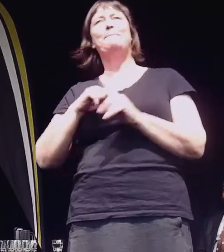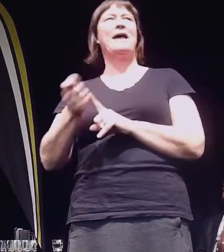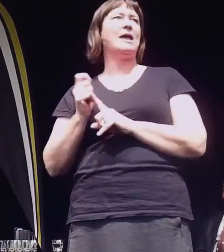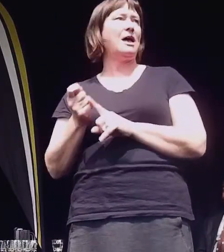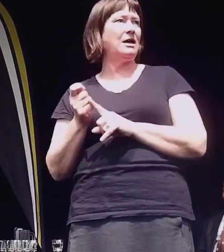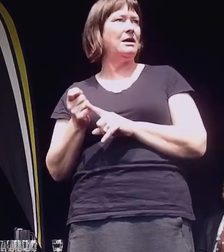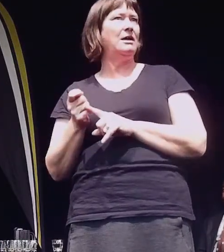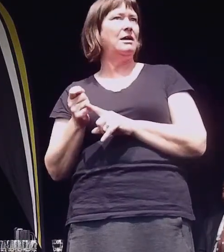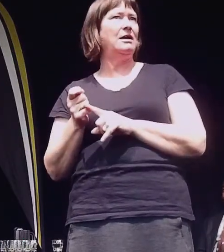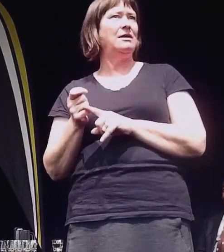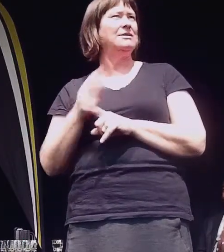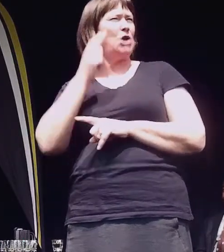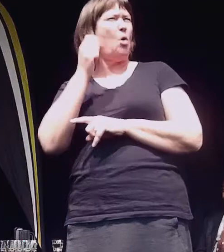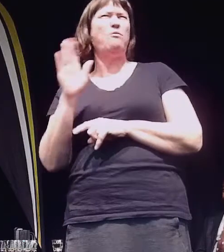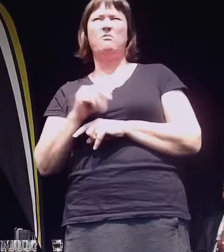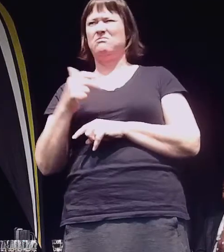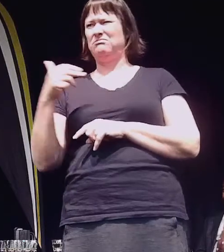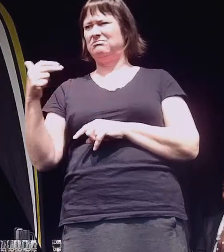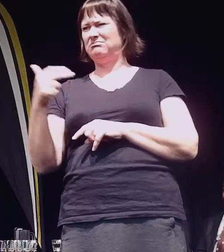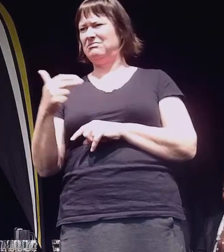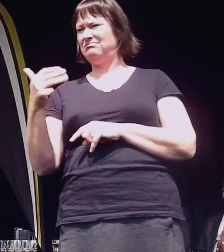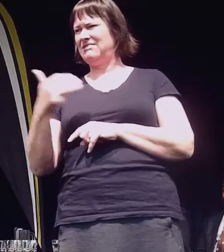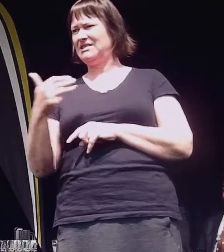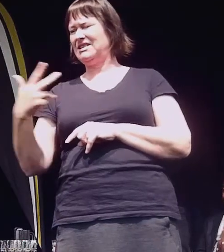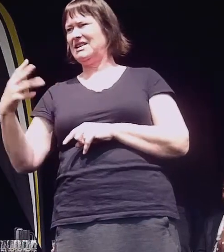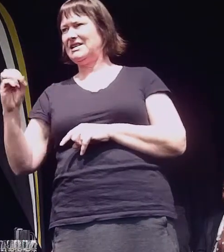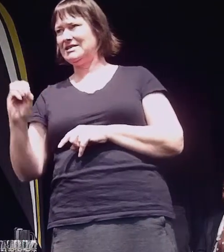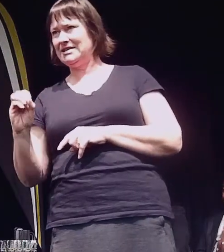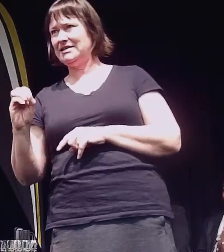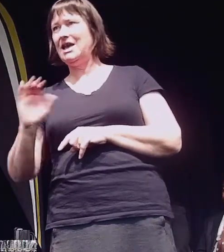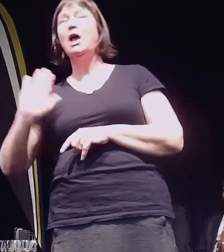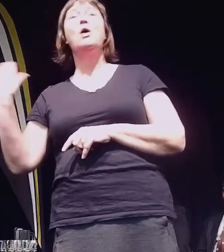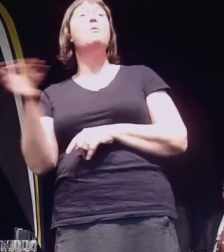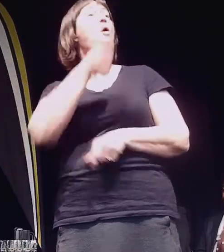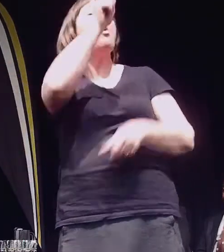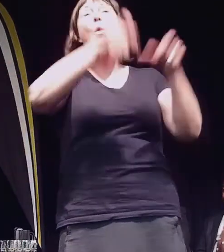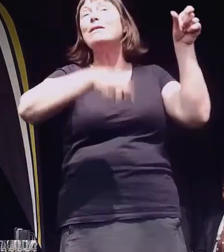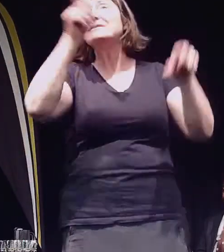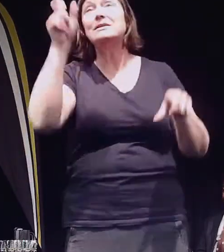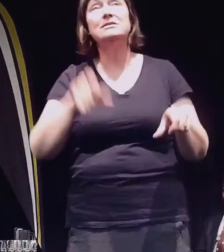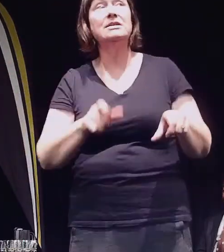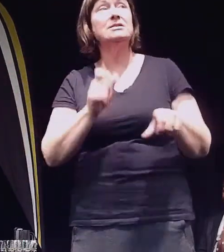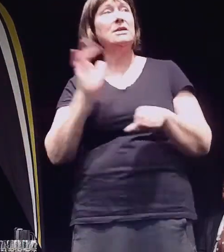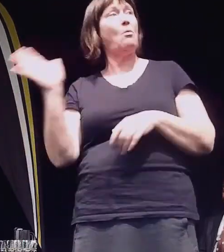We're all citizens, and we've all got a stake in what happens here, not just rate payers.